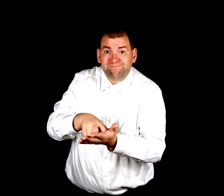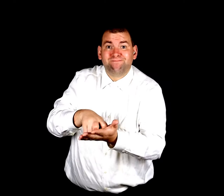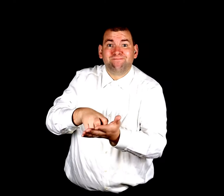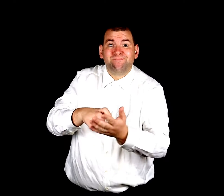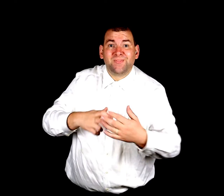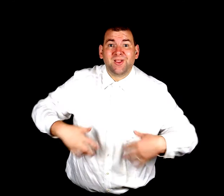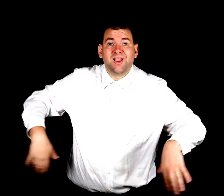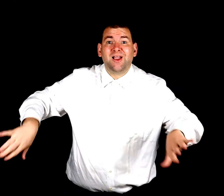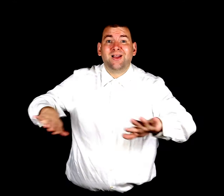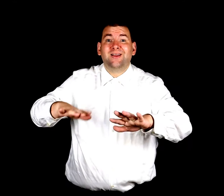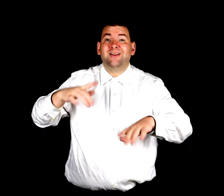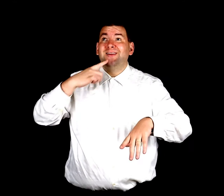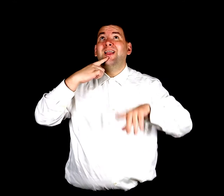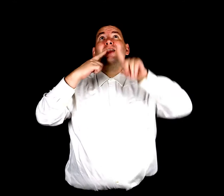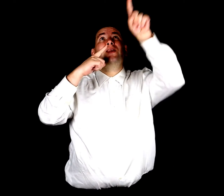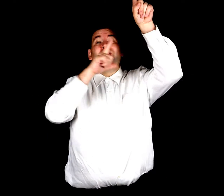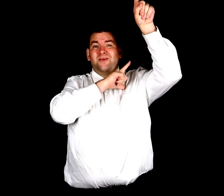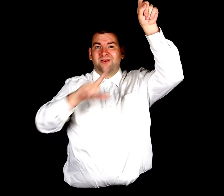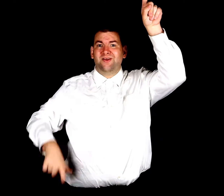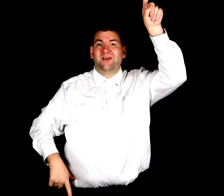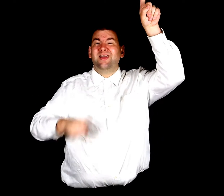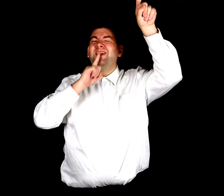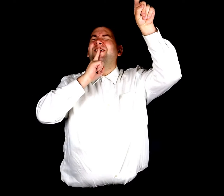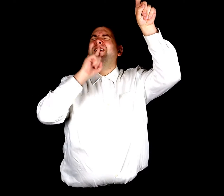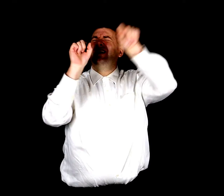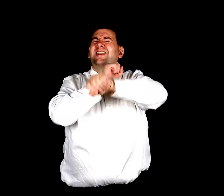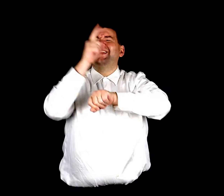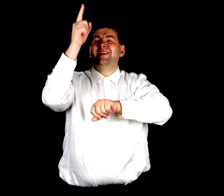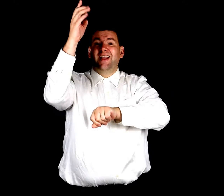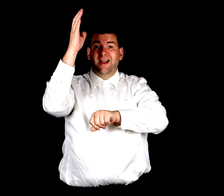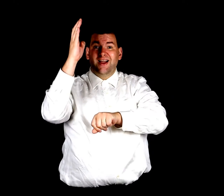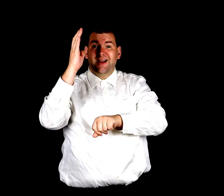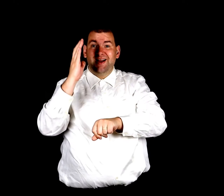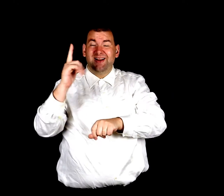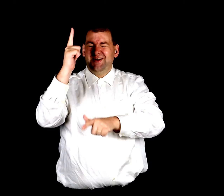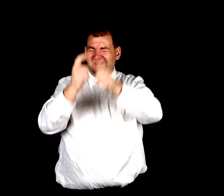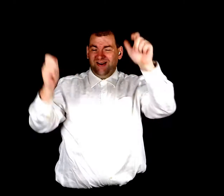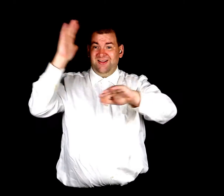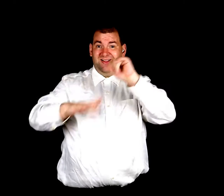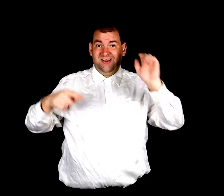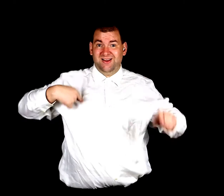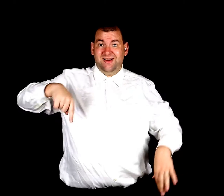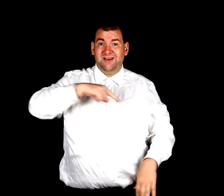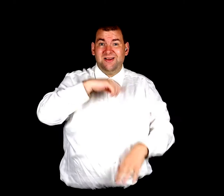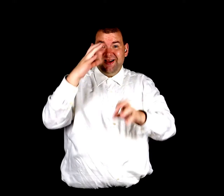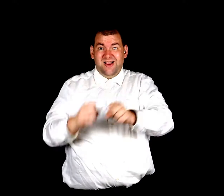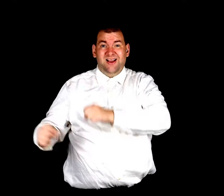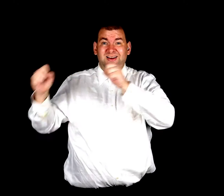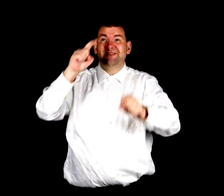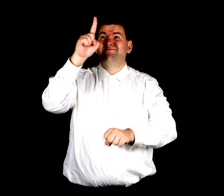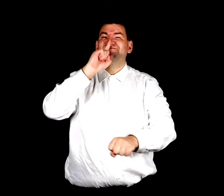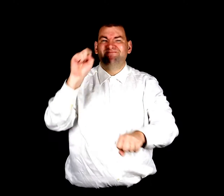ground Said the Lord is God, he's greater than us Mighty is he